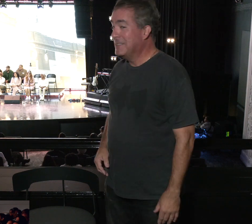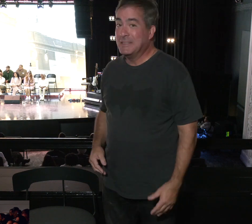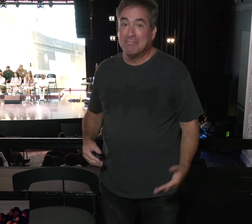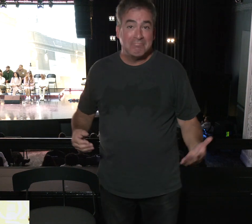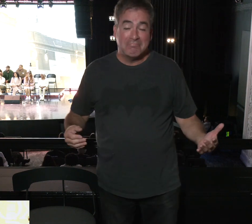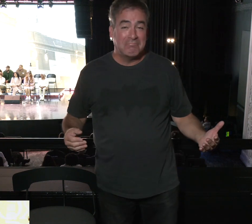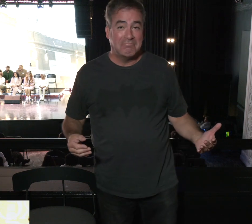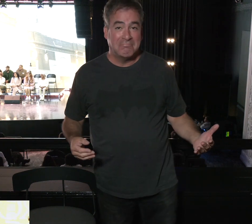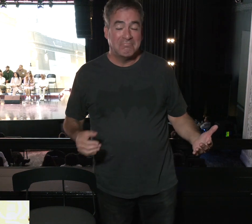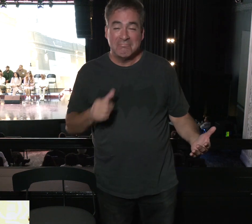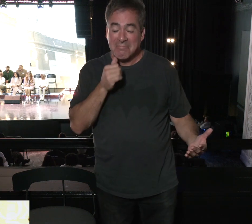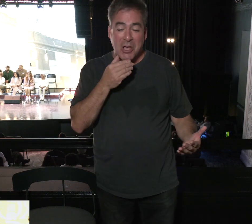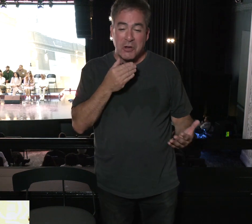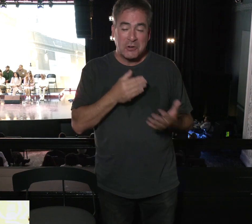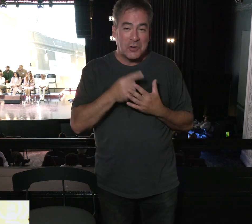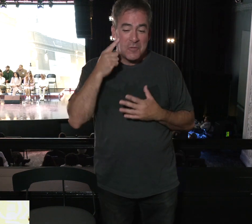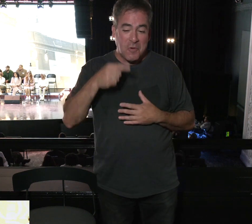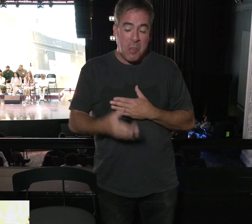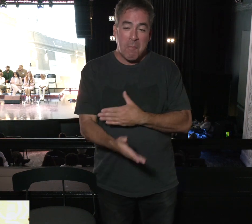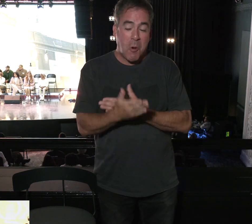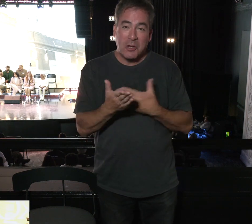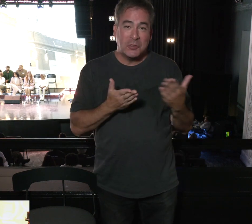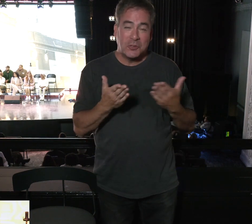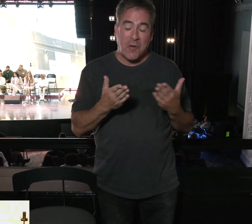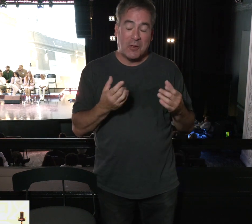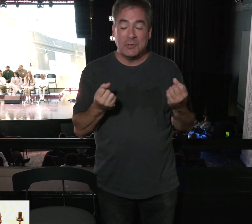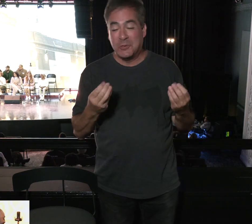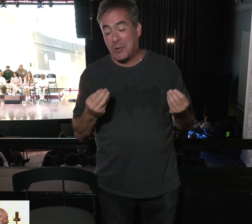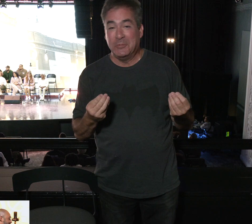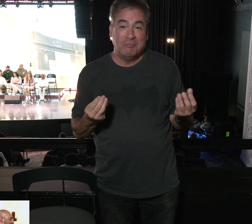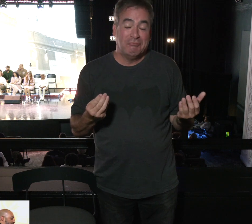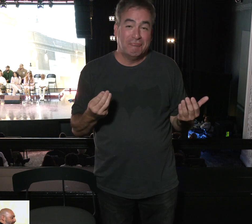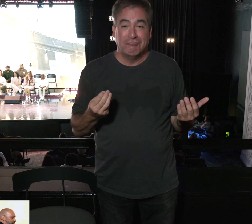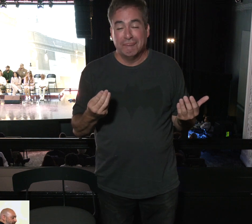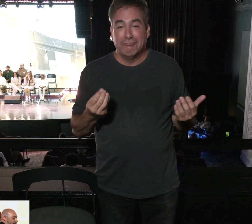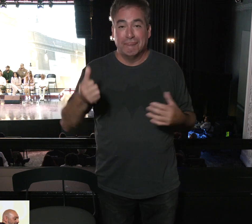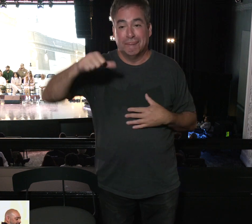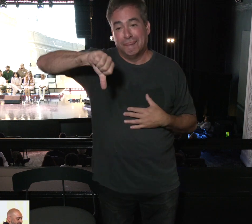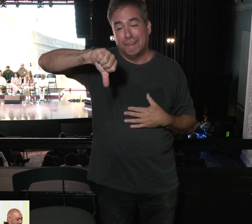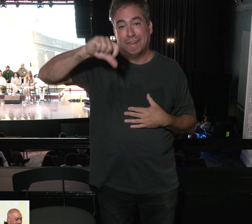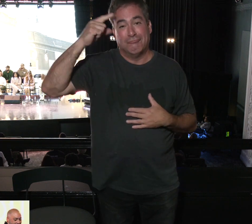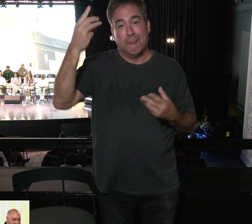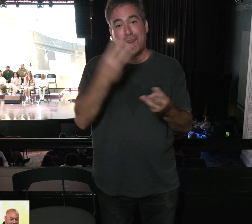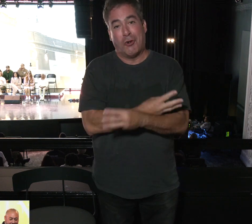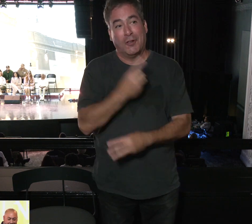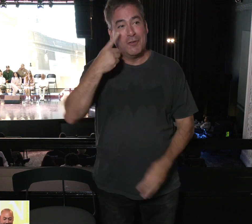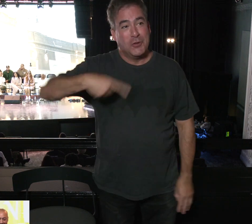It didn't do so good in the 930, but it did worse with you guys.